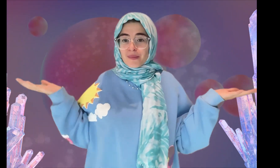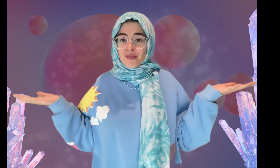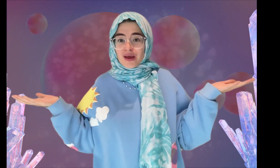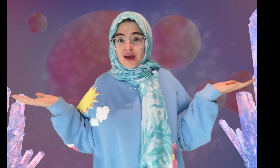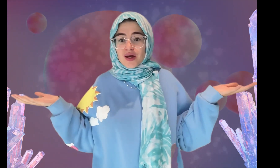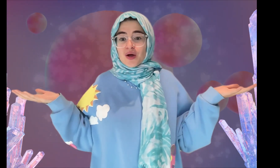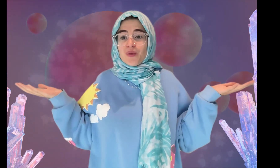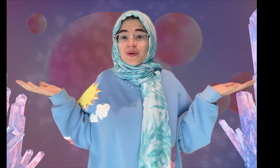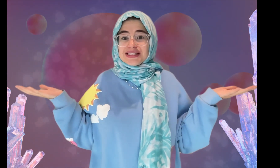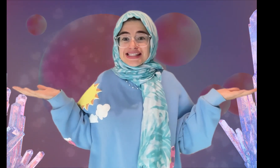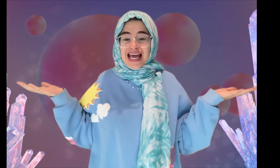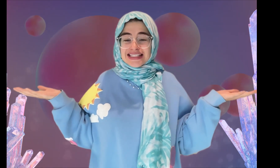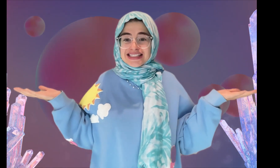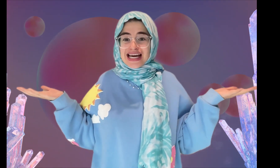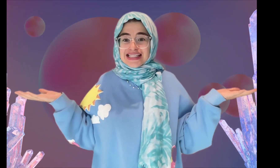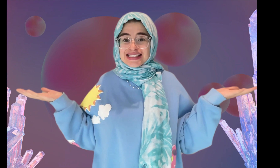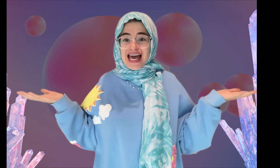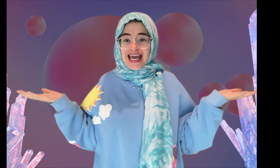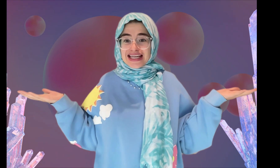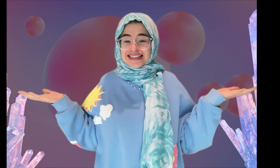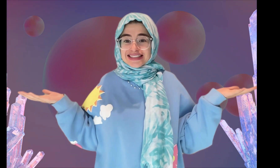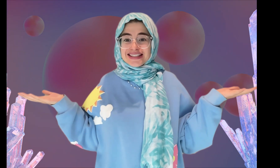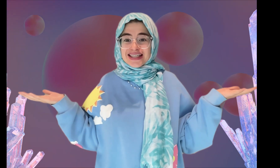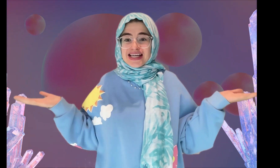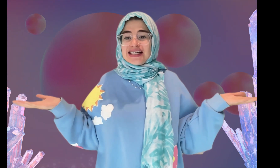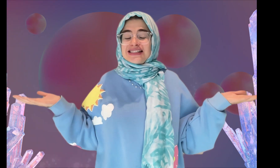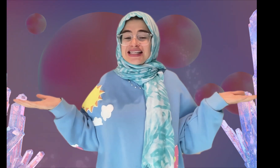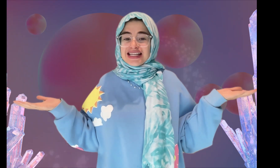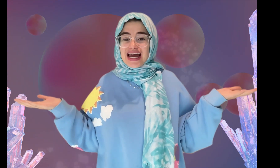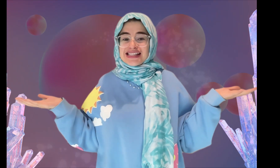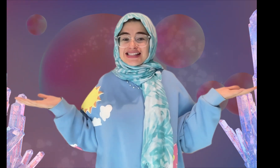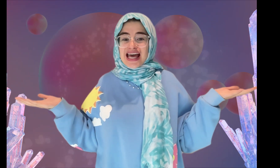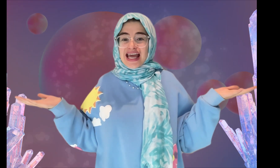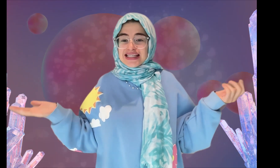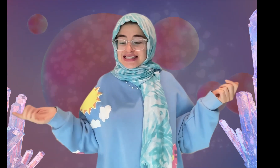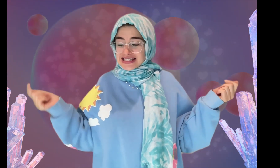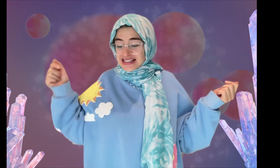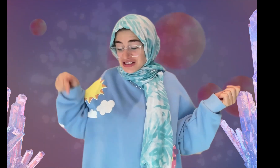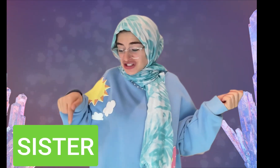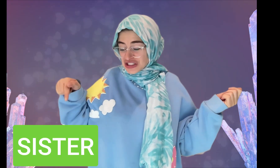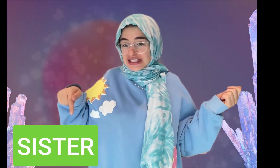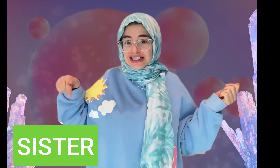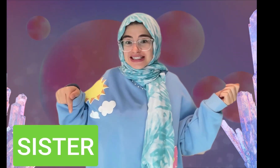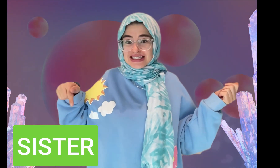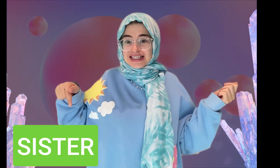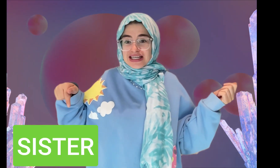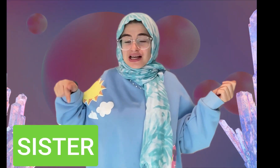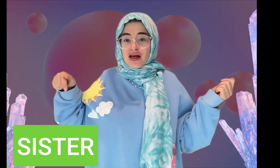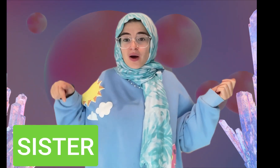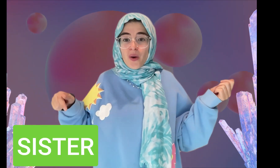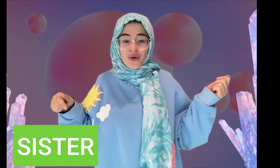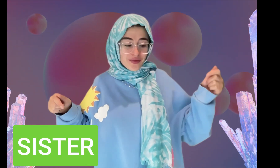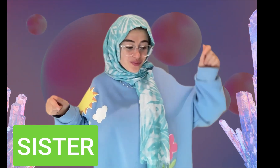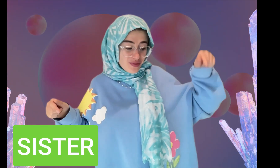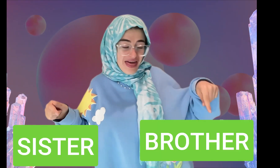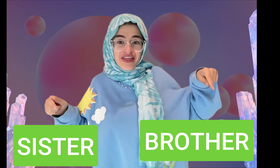what sign did I sign did I sign sister or brother